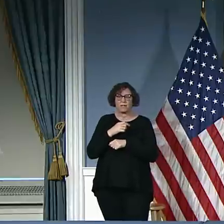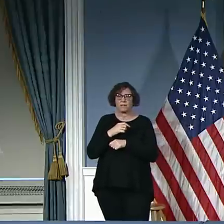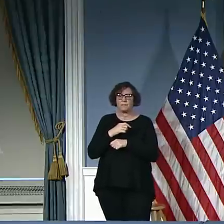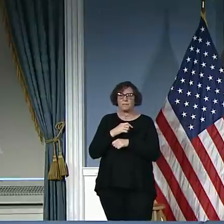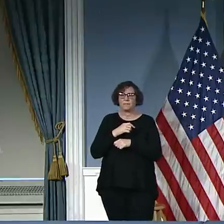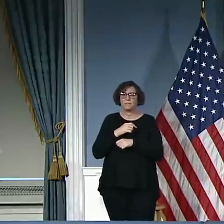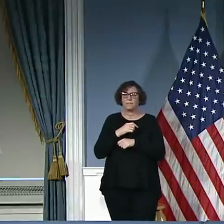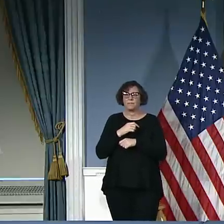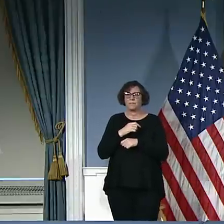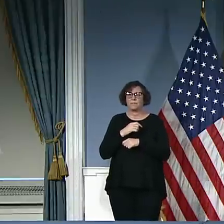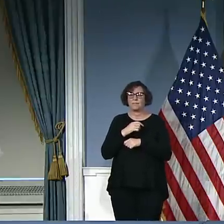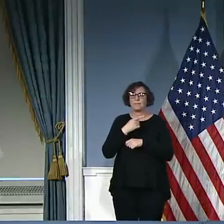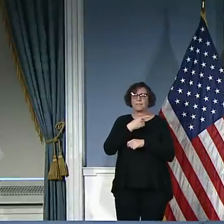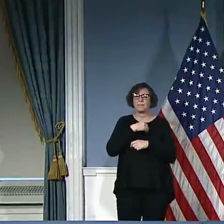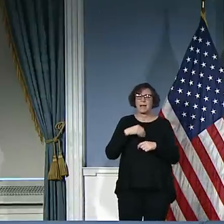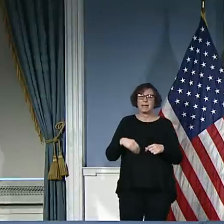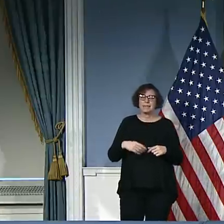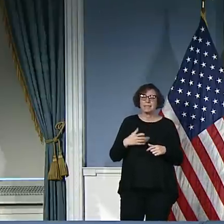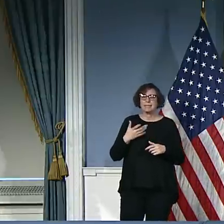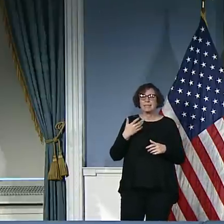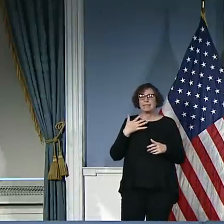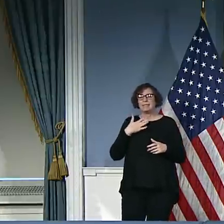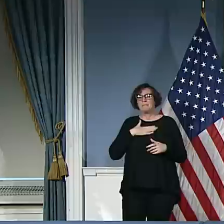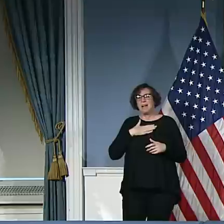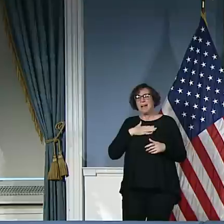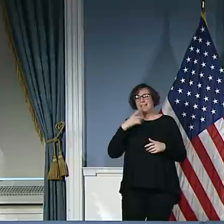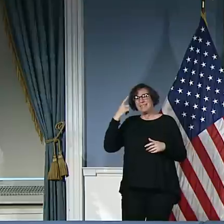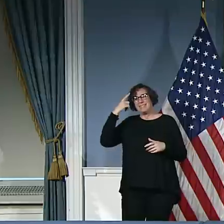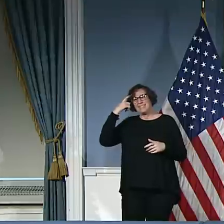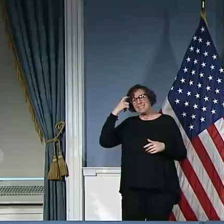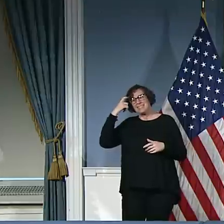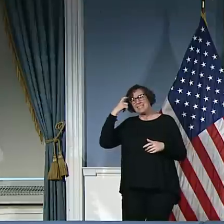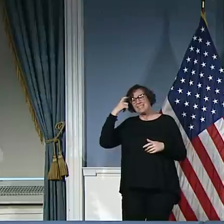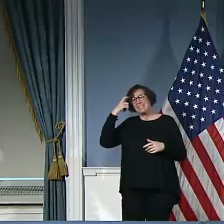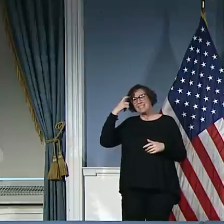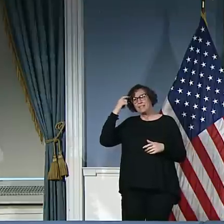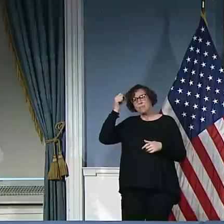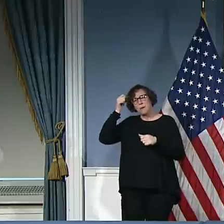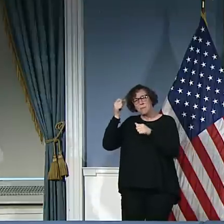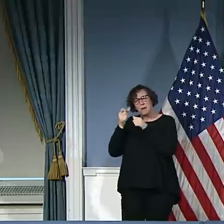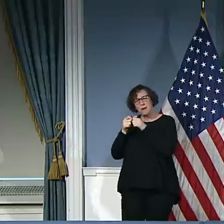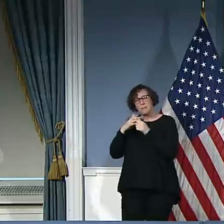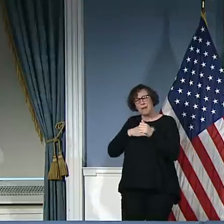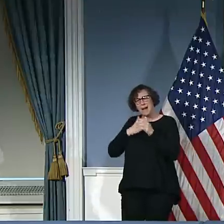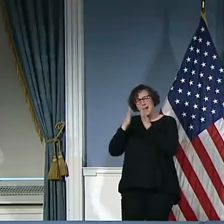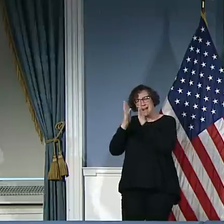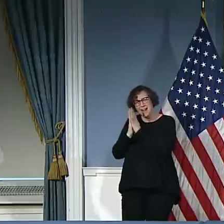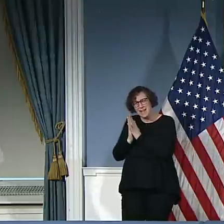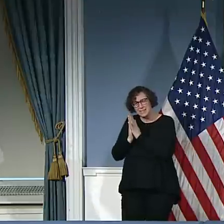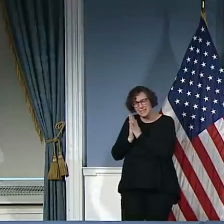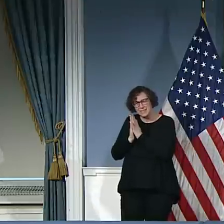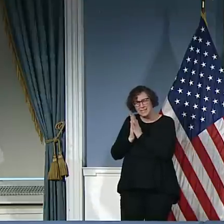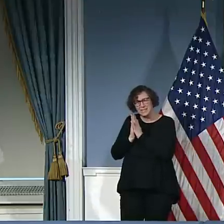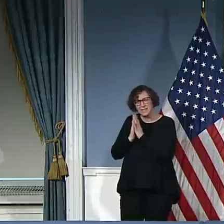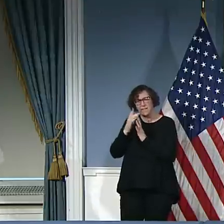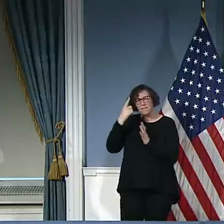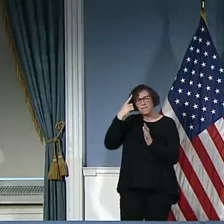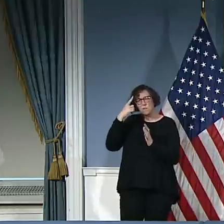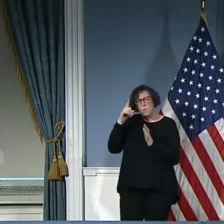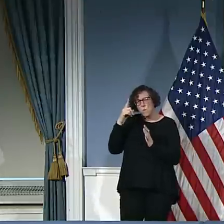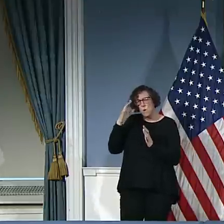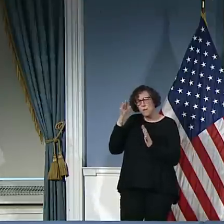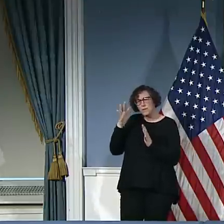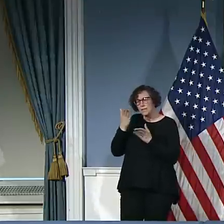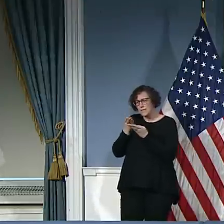is the overall requests that we documented time and time again to numerous federal officials over the last two